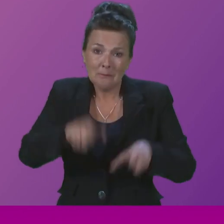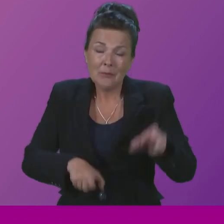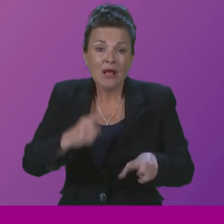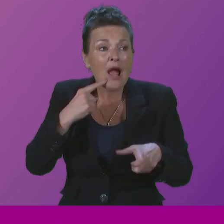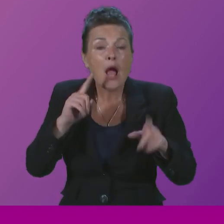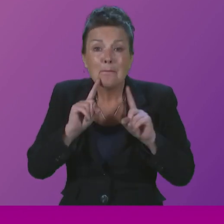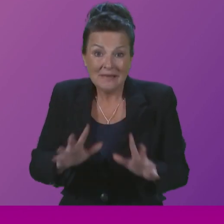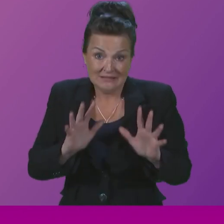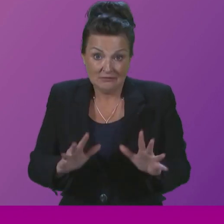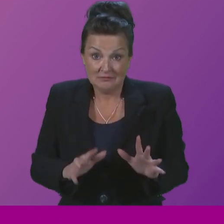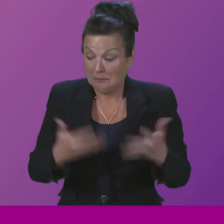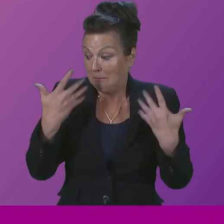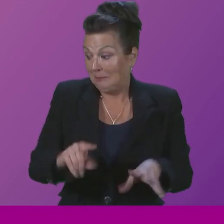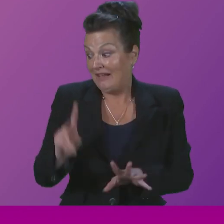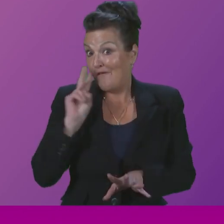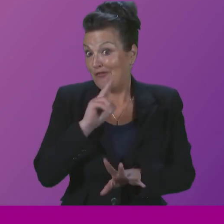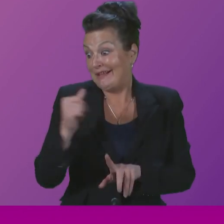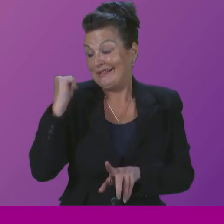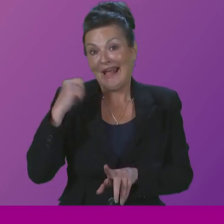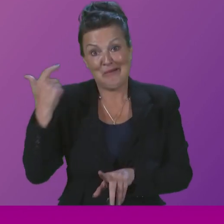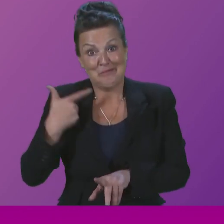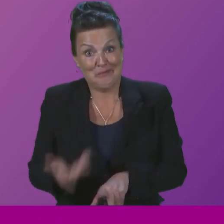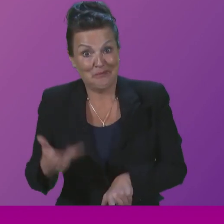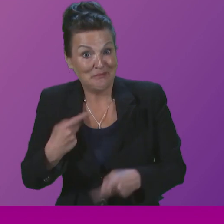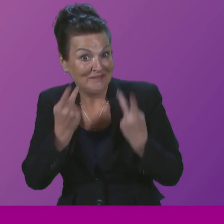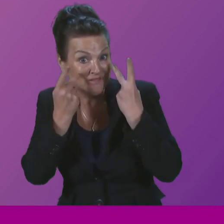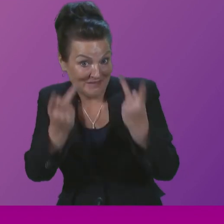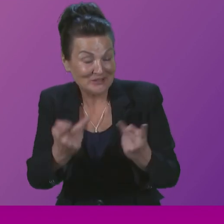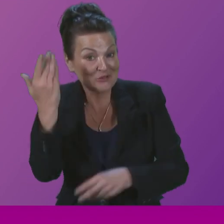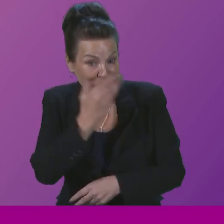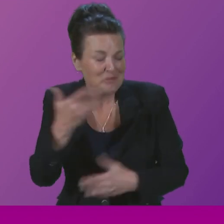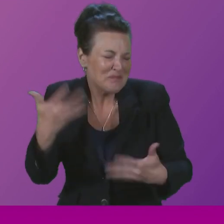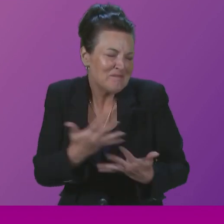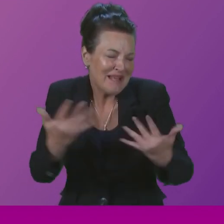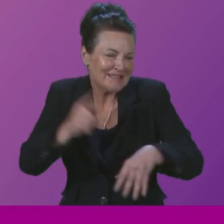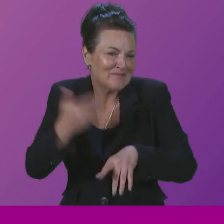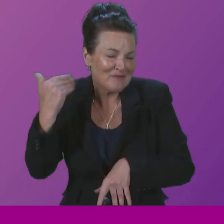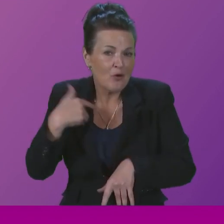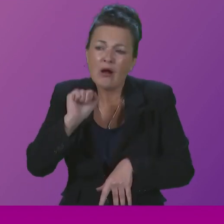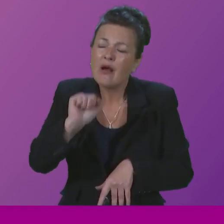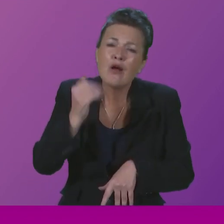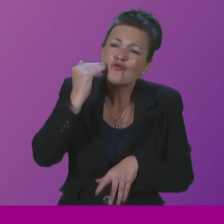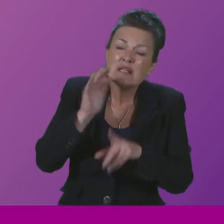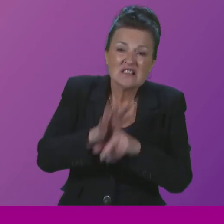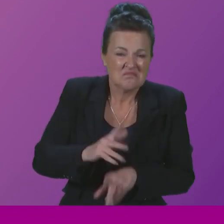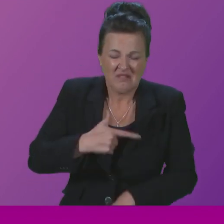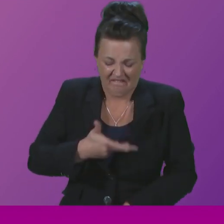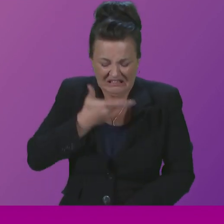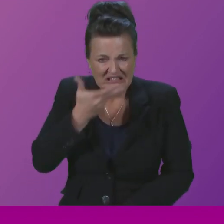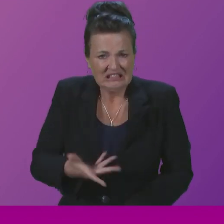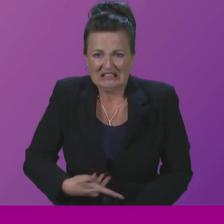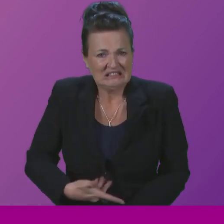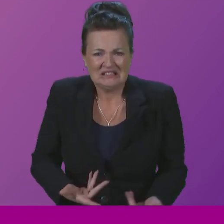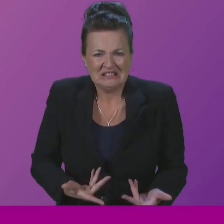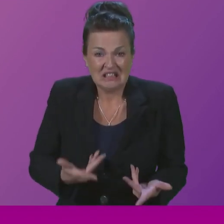I was privileged on Friday to visit that school as I have been so many times in the past. Racism always sickens me but there is